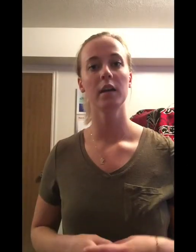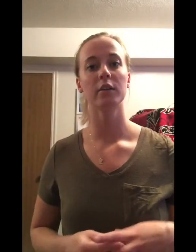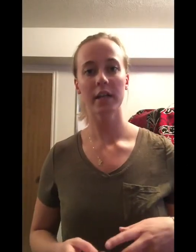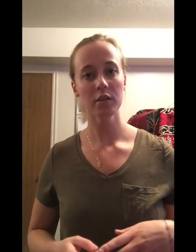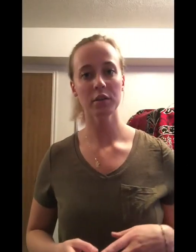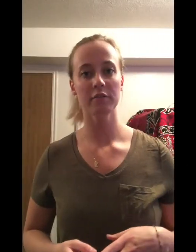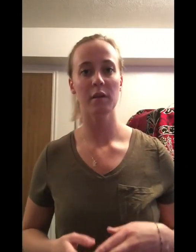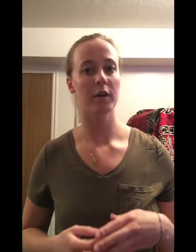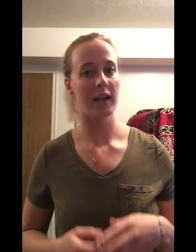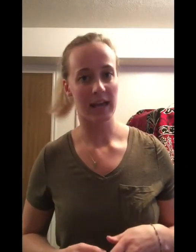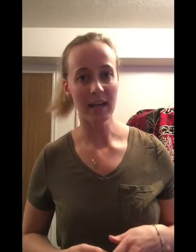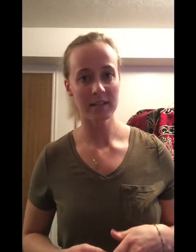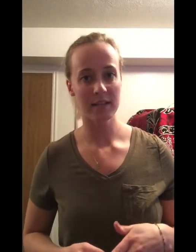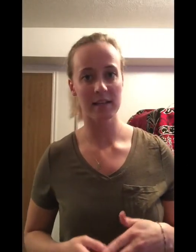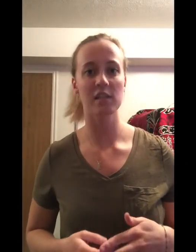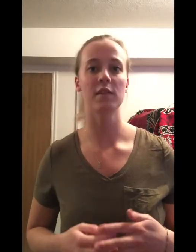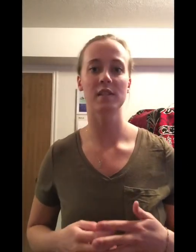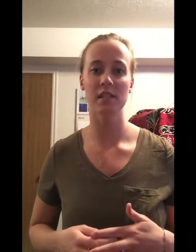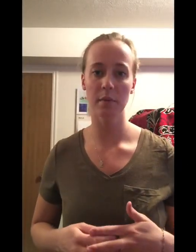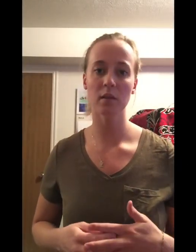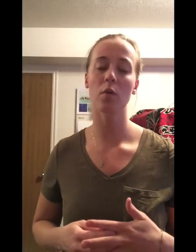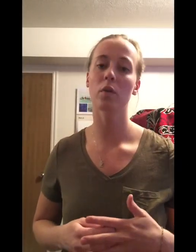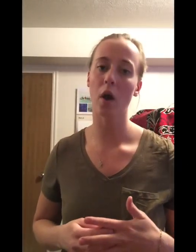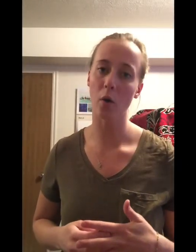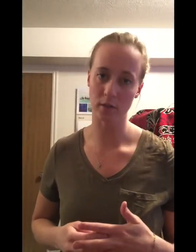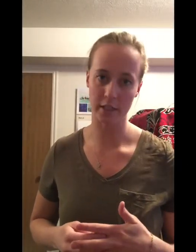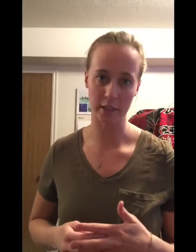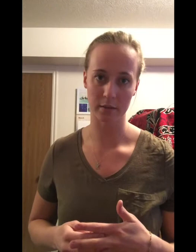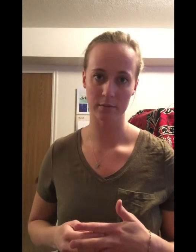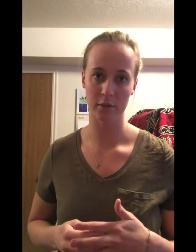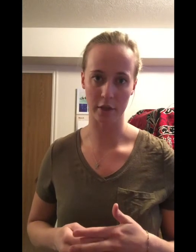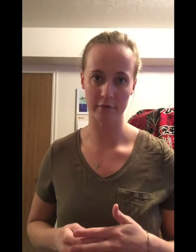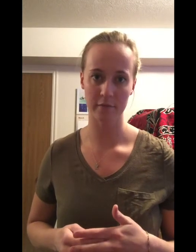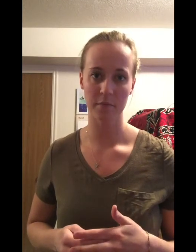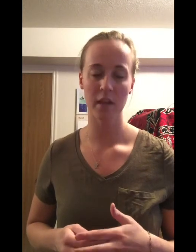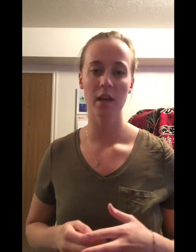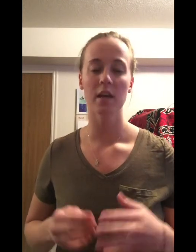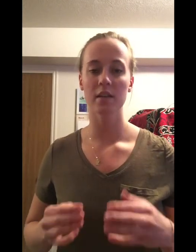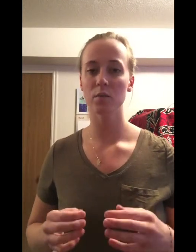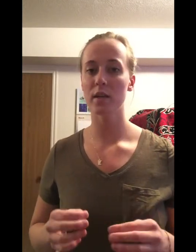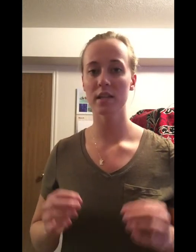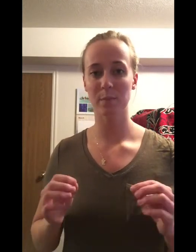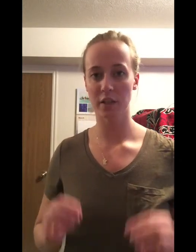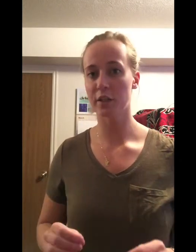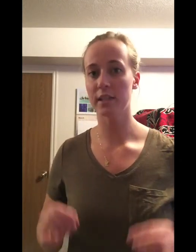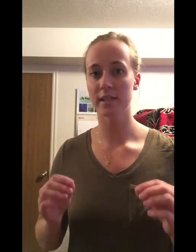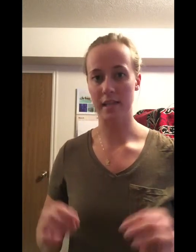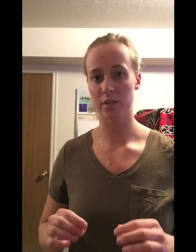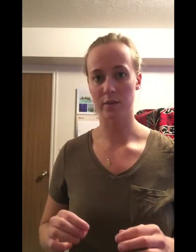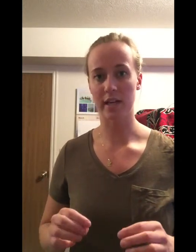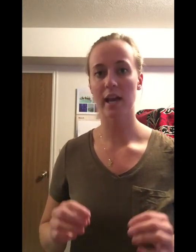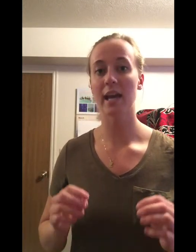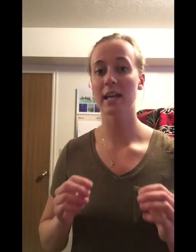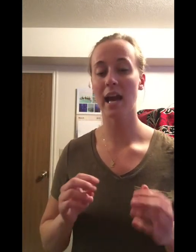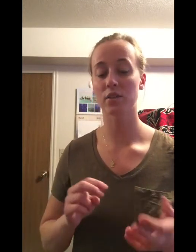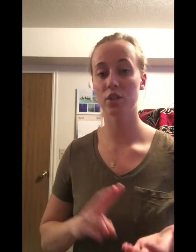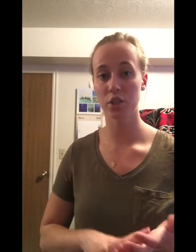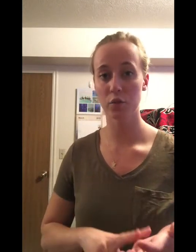Cranial nerve number eight is the vestibulocochlear nerve. This one is purely sensory and it has two